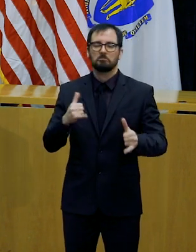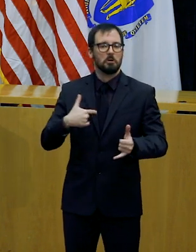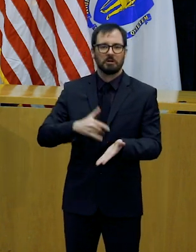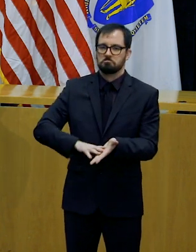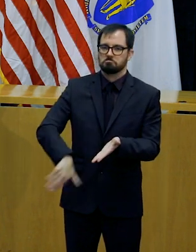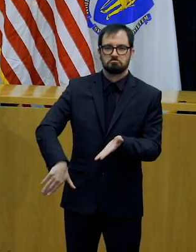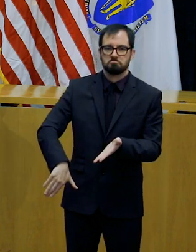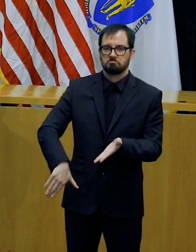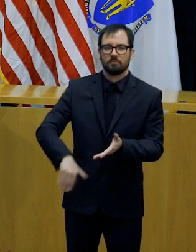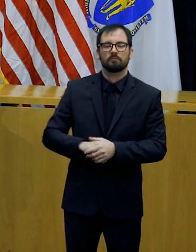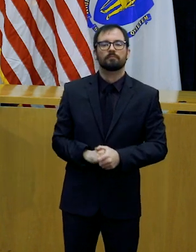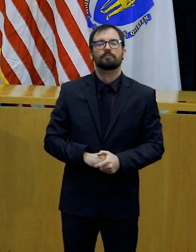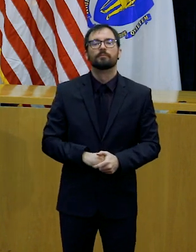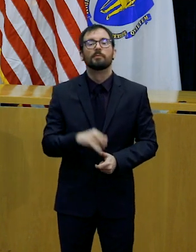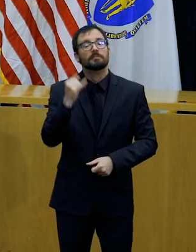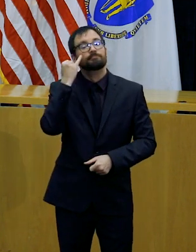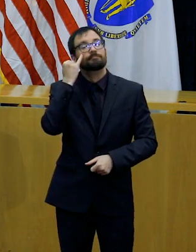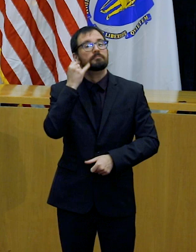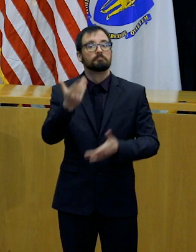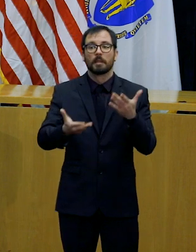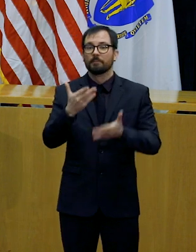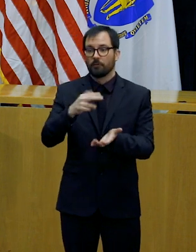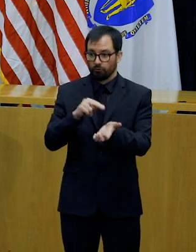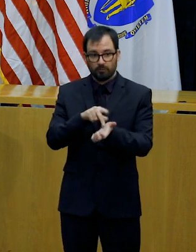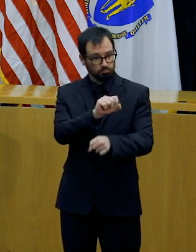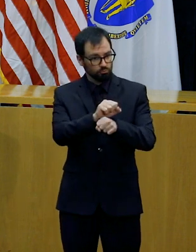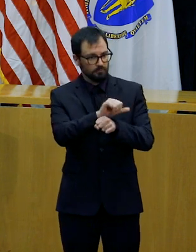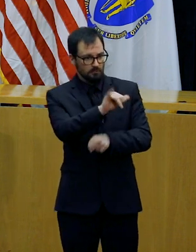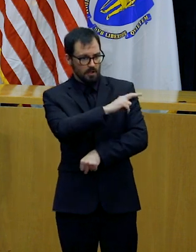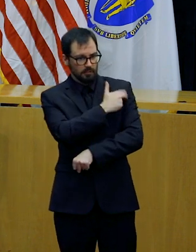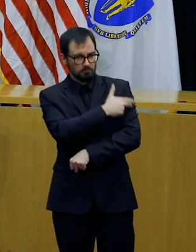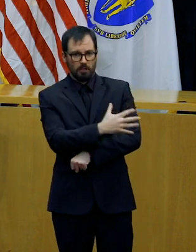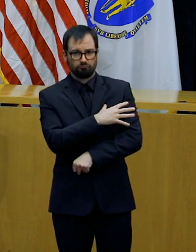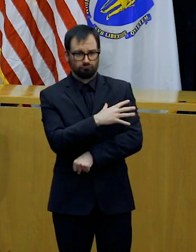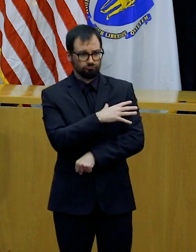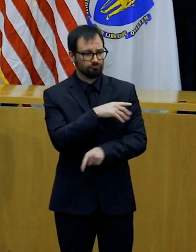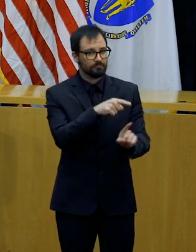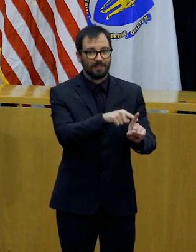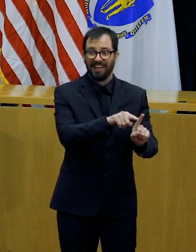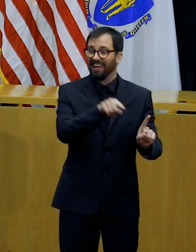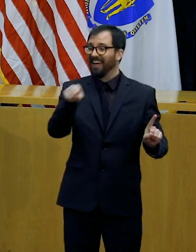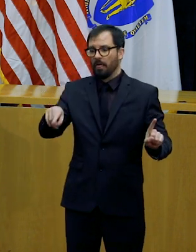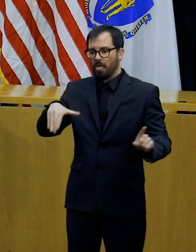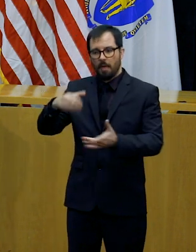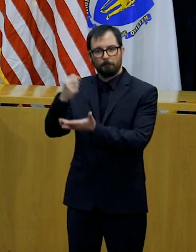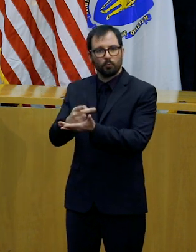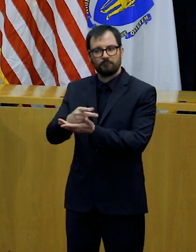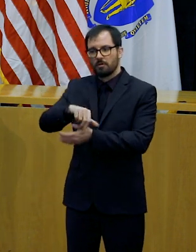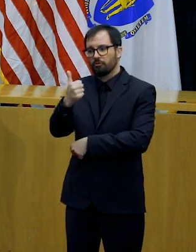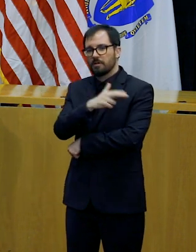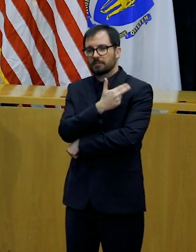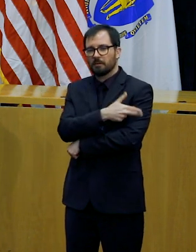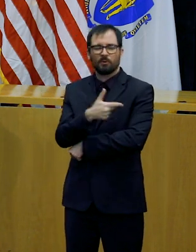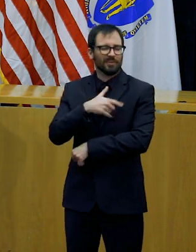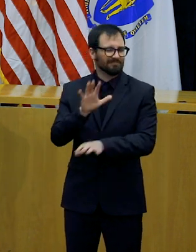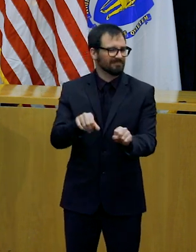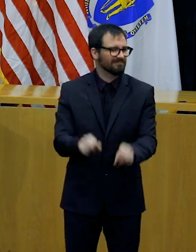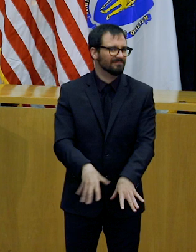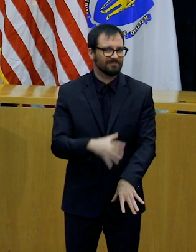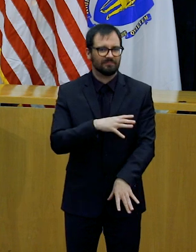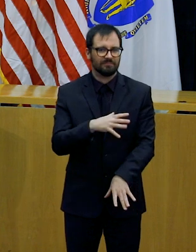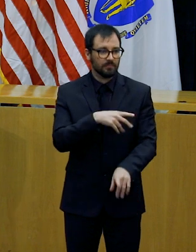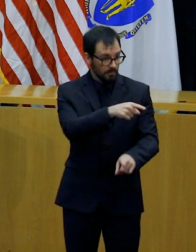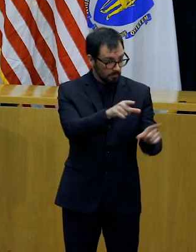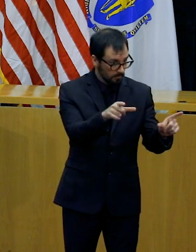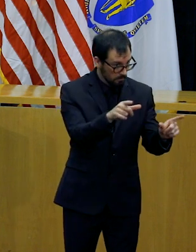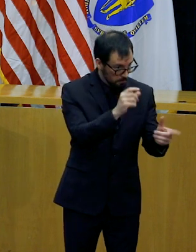example, we can call over staff from other hospitals to support them. We've expanded telehealth services, as I mentioned before, so that people